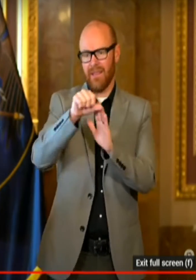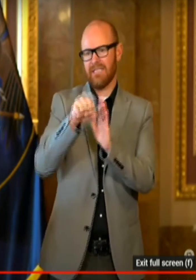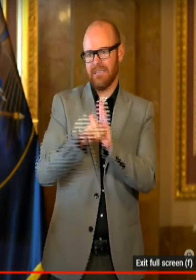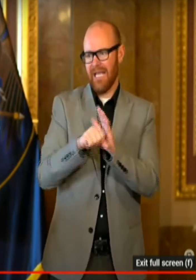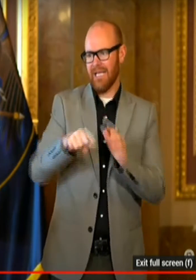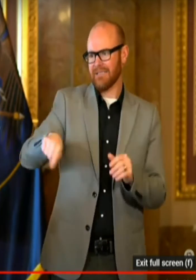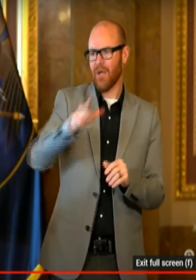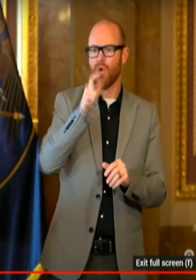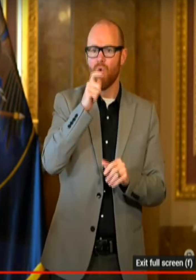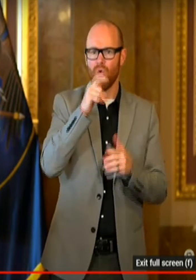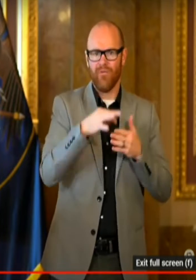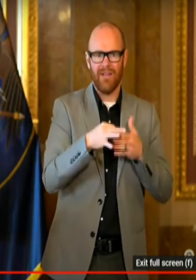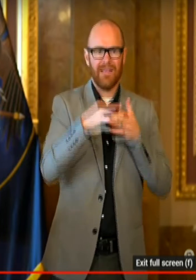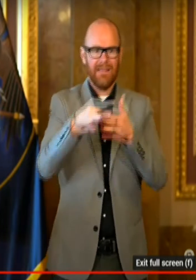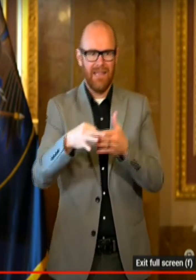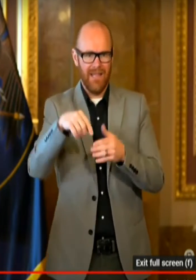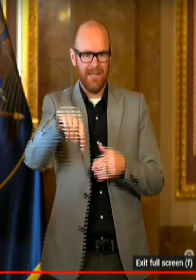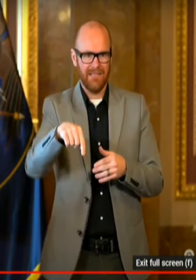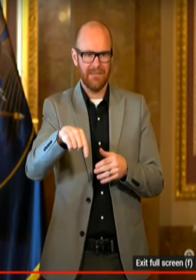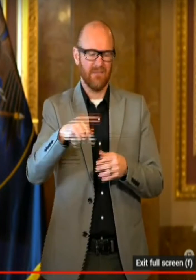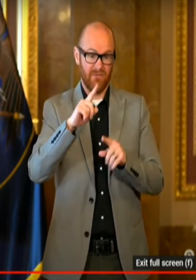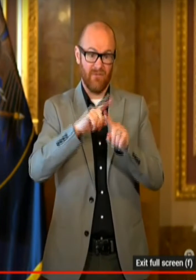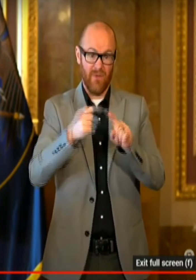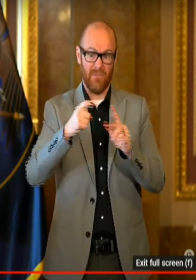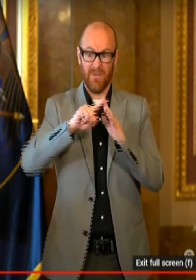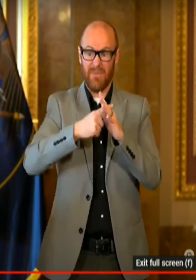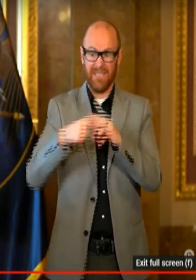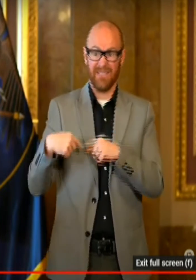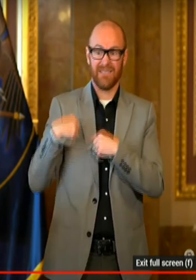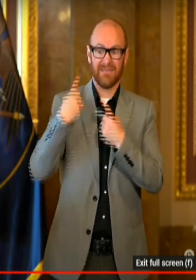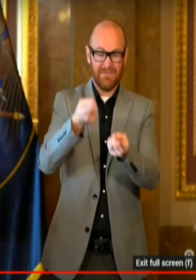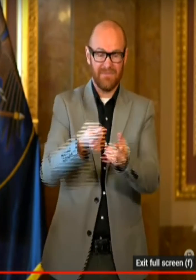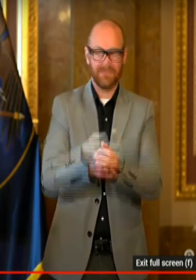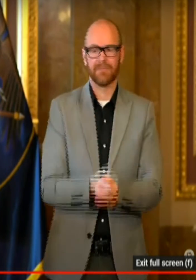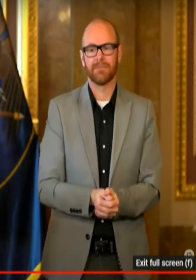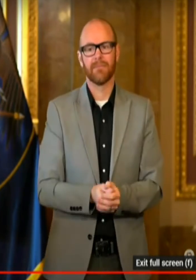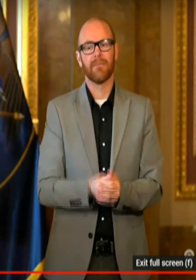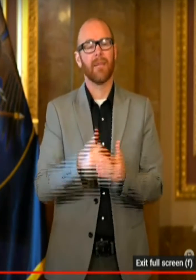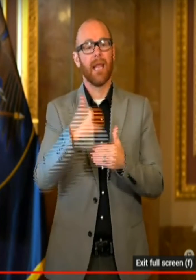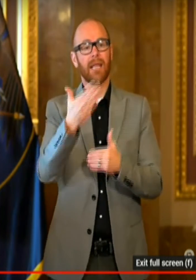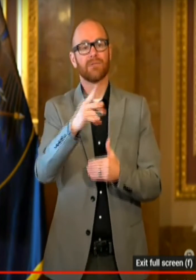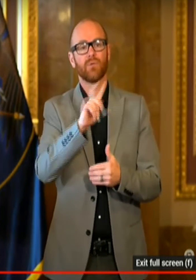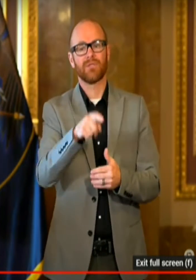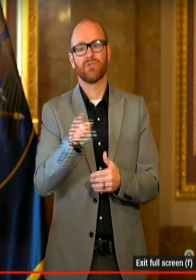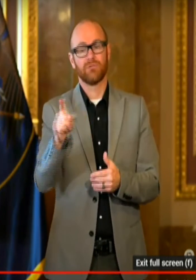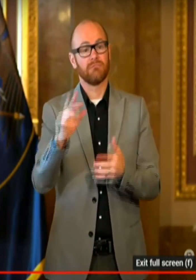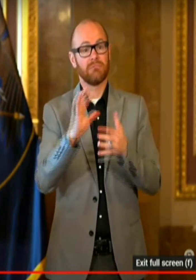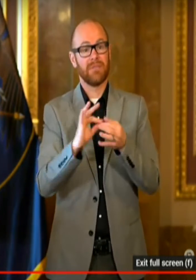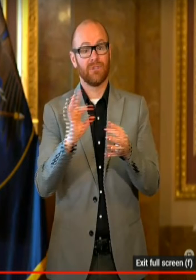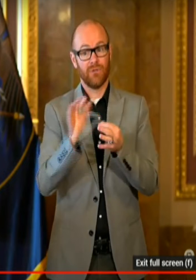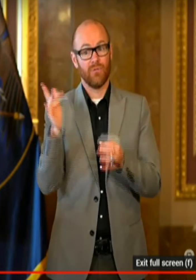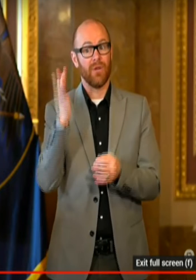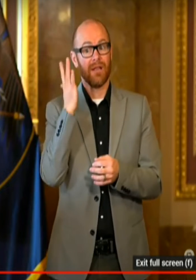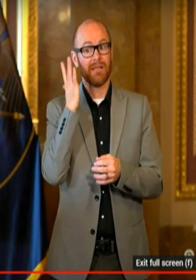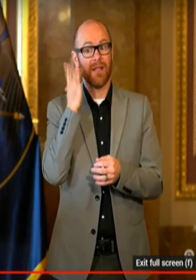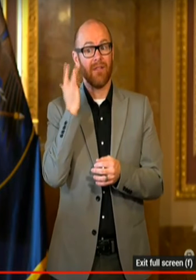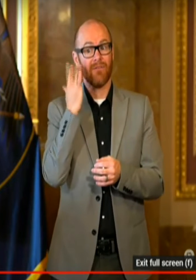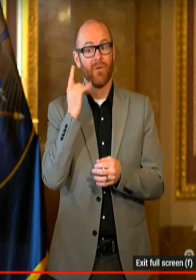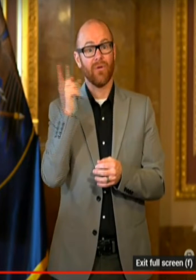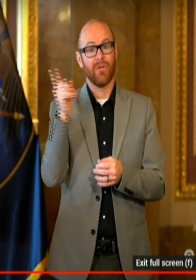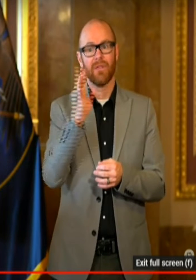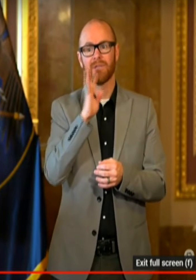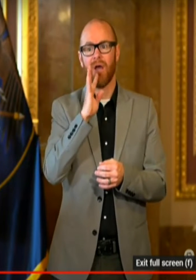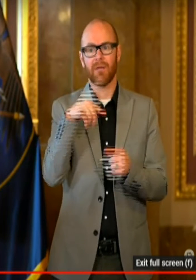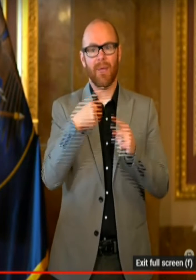space from day one, and we will continue to be. Please. In reference to California, I understand when they talk about ending crisis mode,